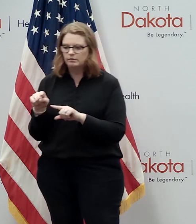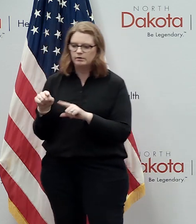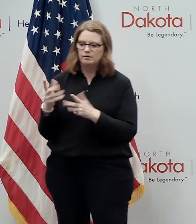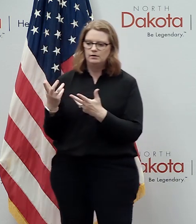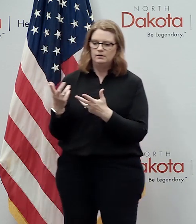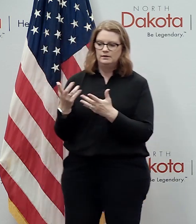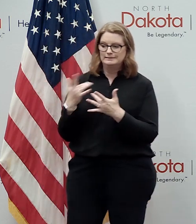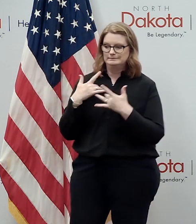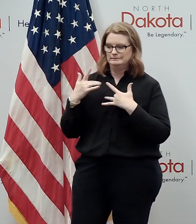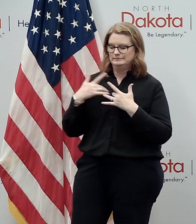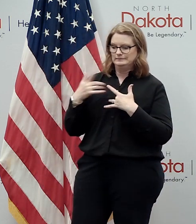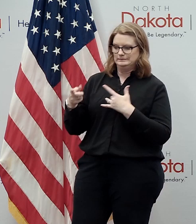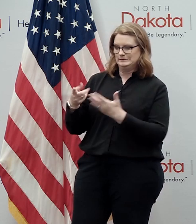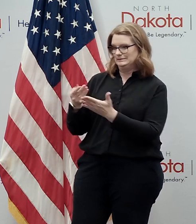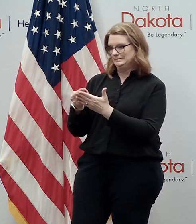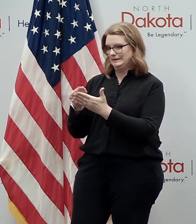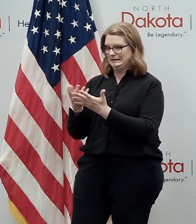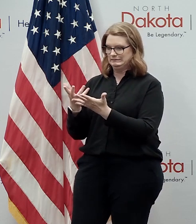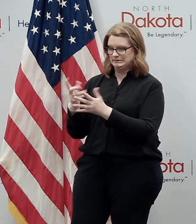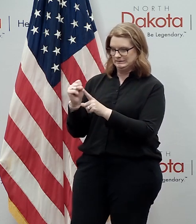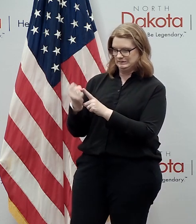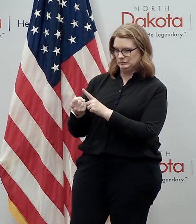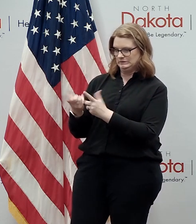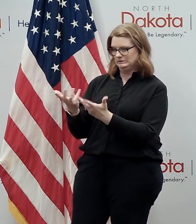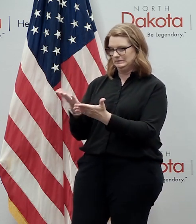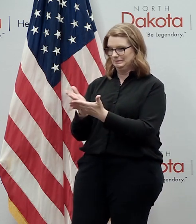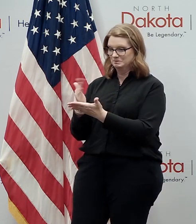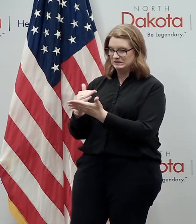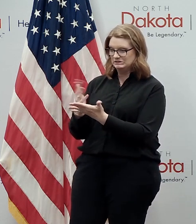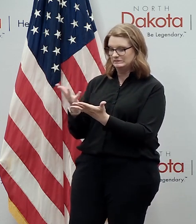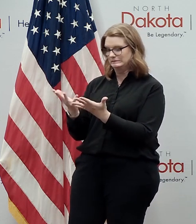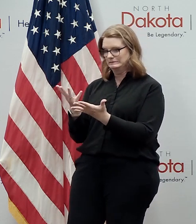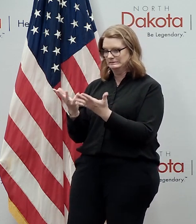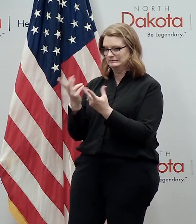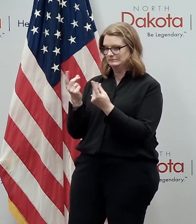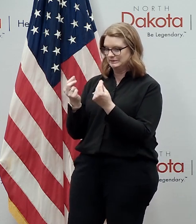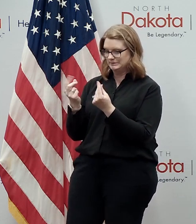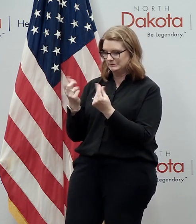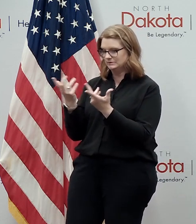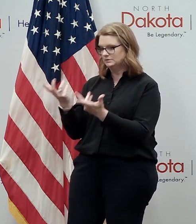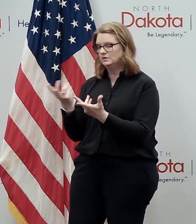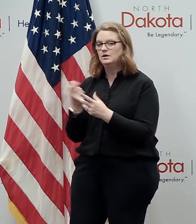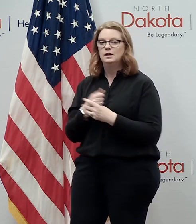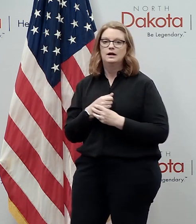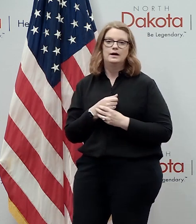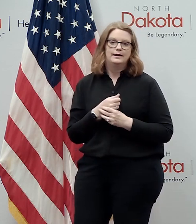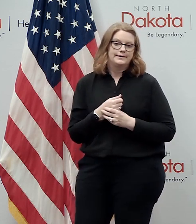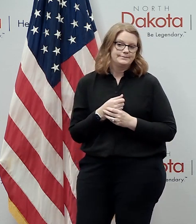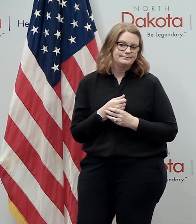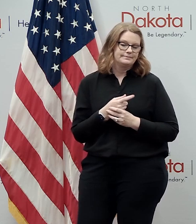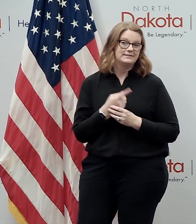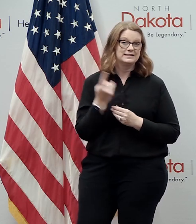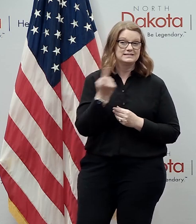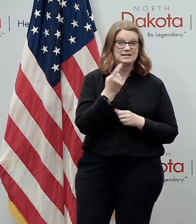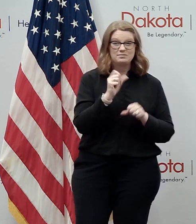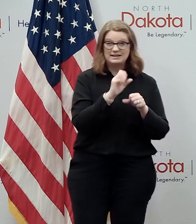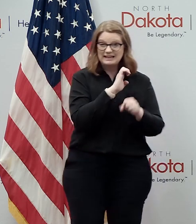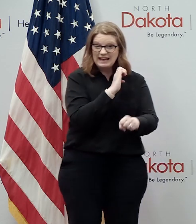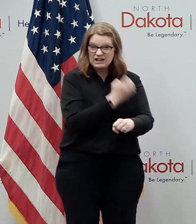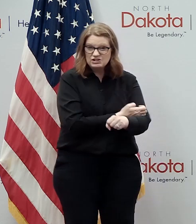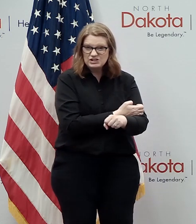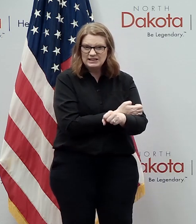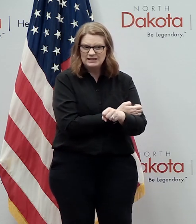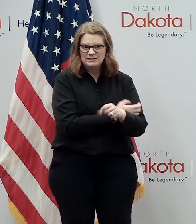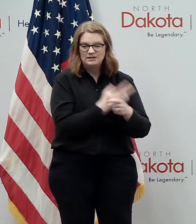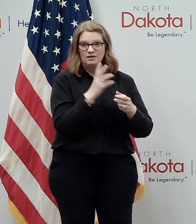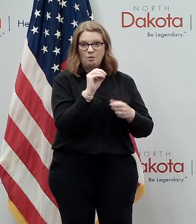your your balance sheet and your financial situation uh or whether you're uh you know someone in energy who's dealing with low